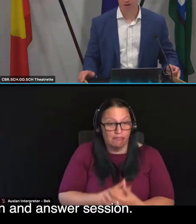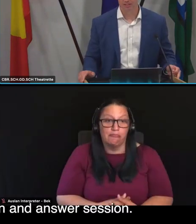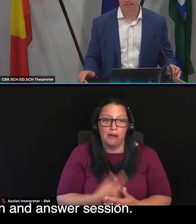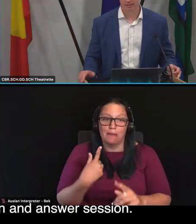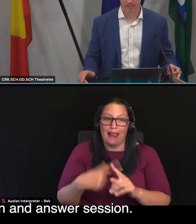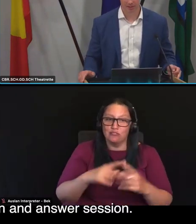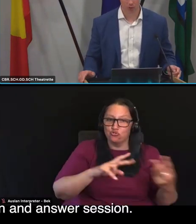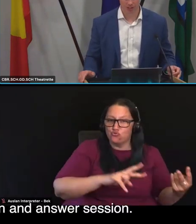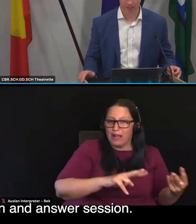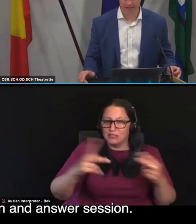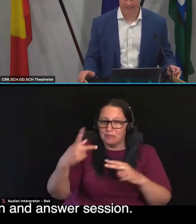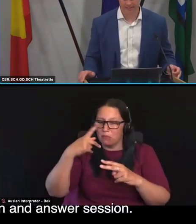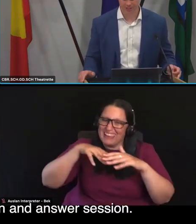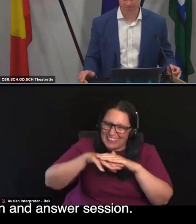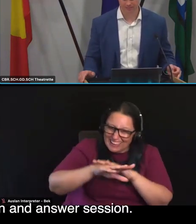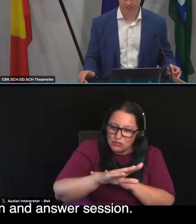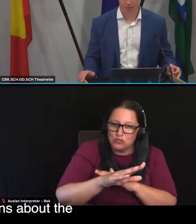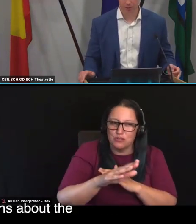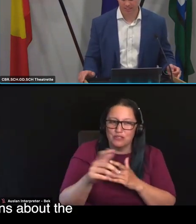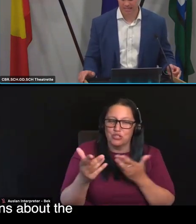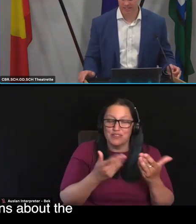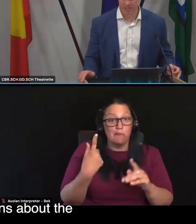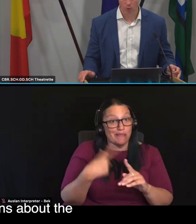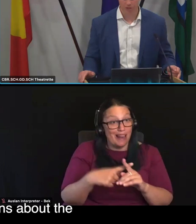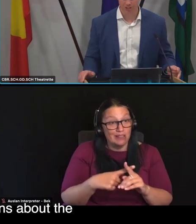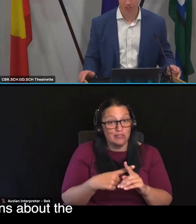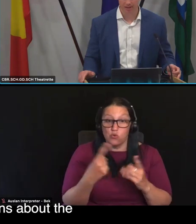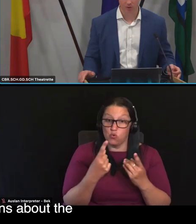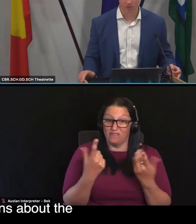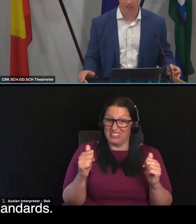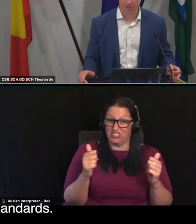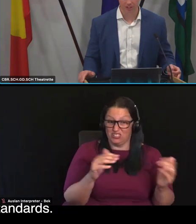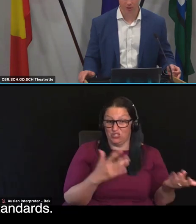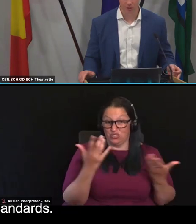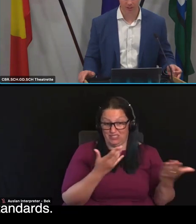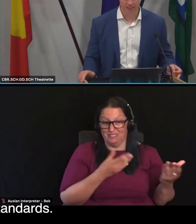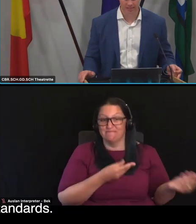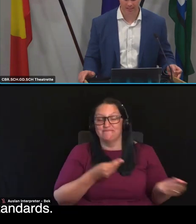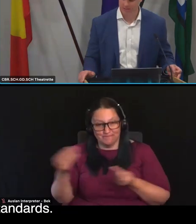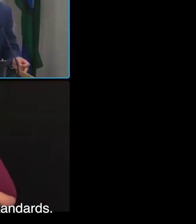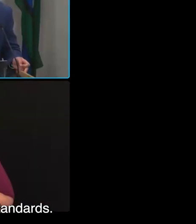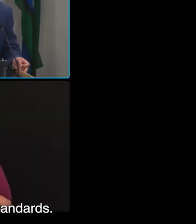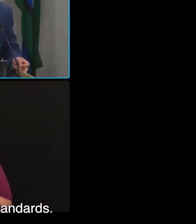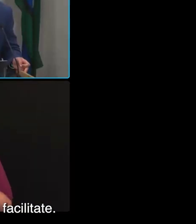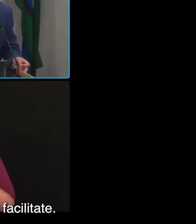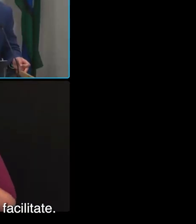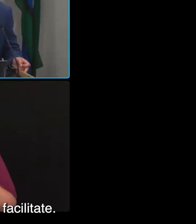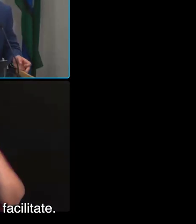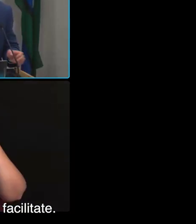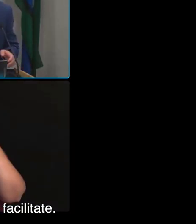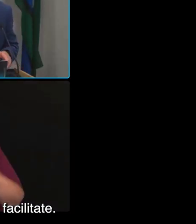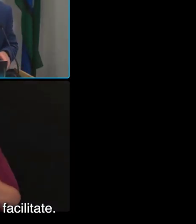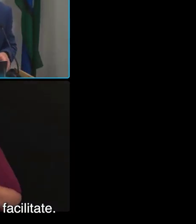now it's time for our second question and answer session. So please enter your questions about the content of each of quality standards. And